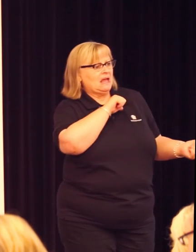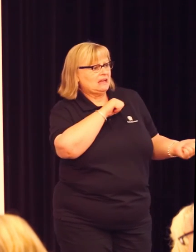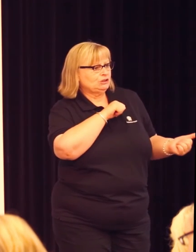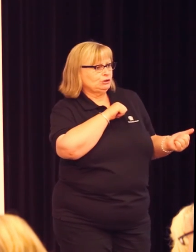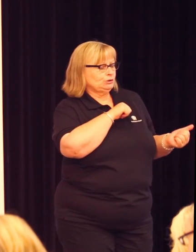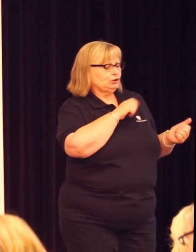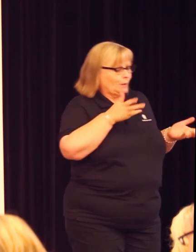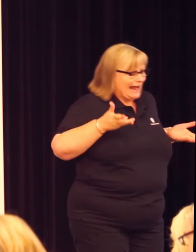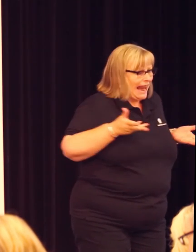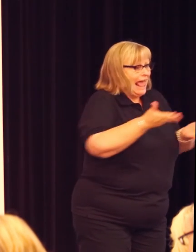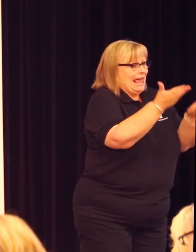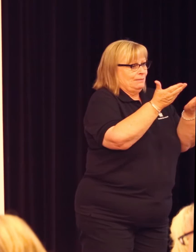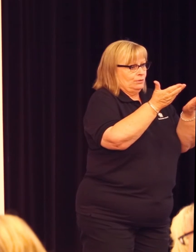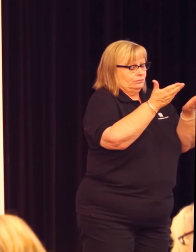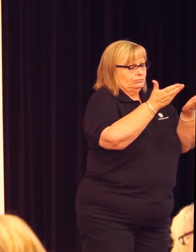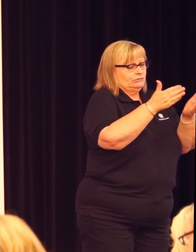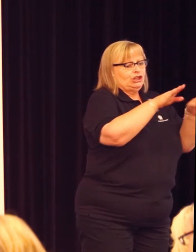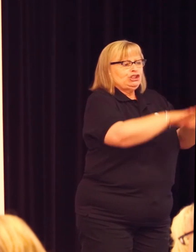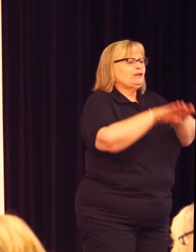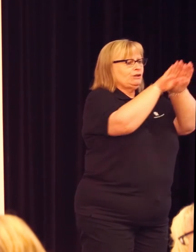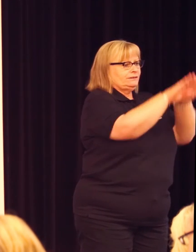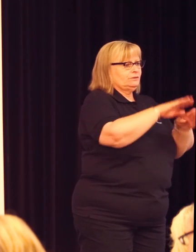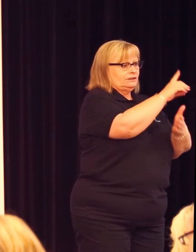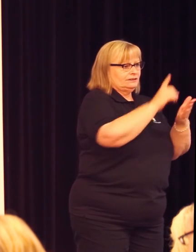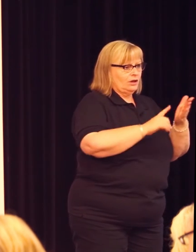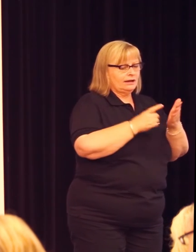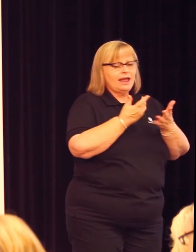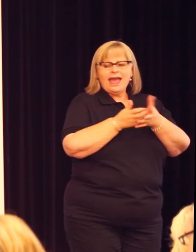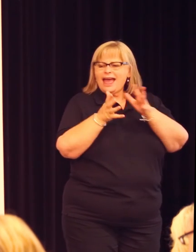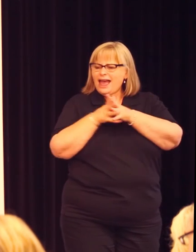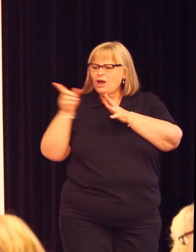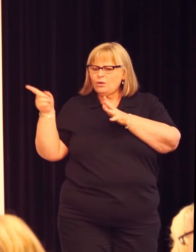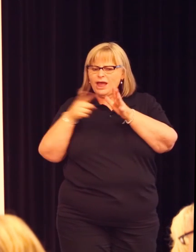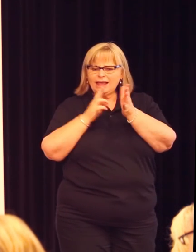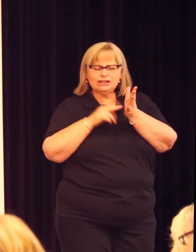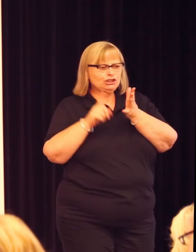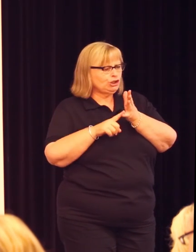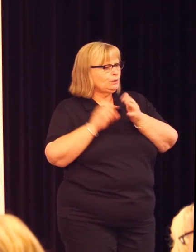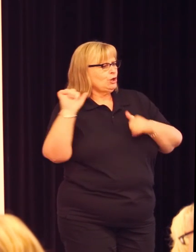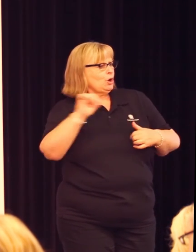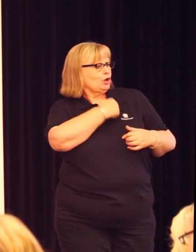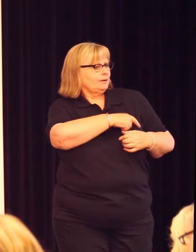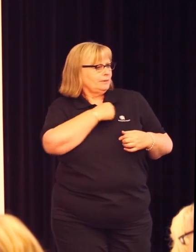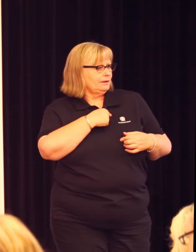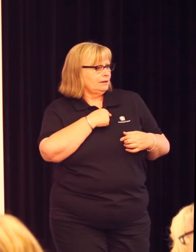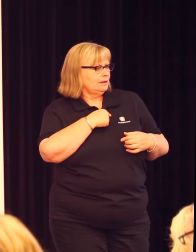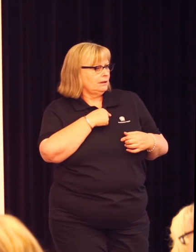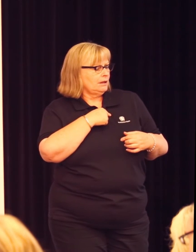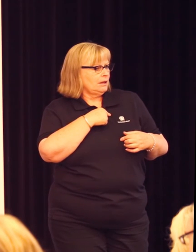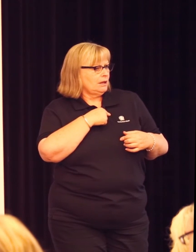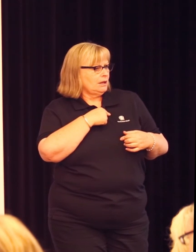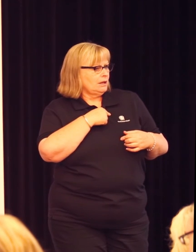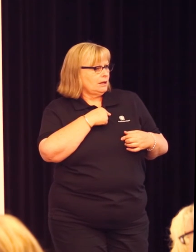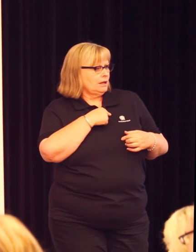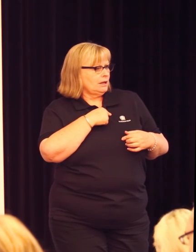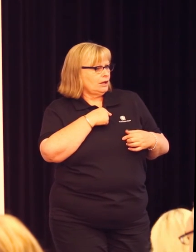enabling universal design. How does the ANU's commitment to universal design in education square with the fact that we